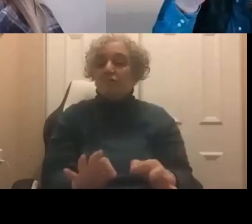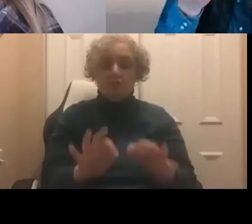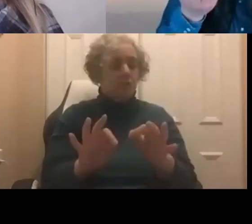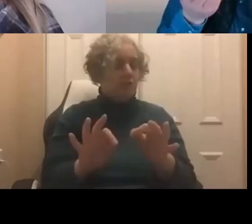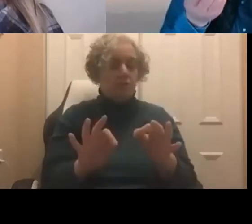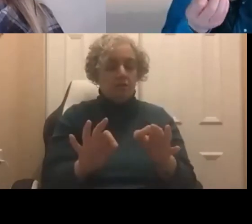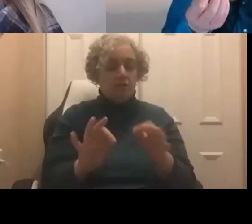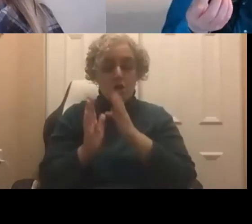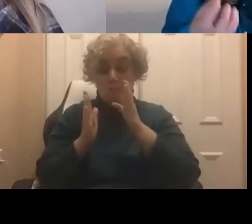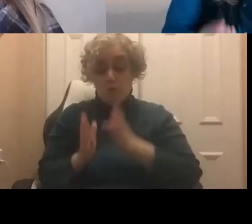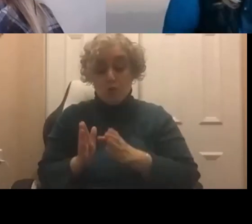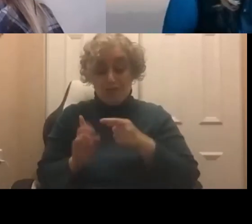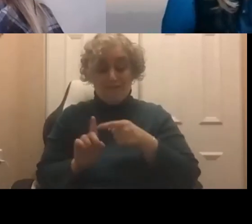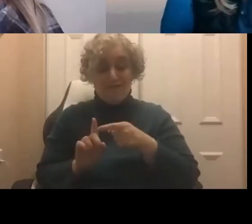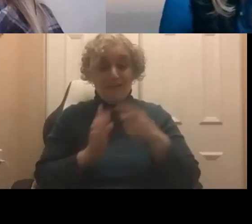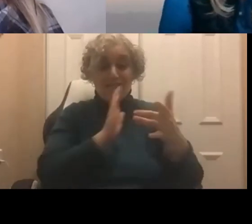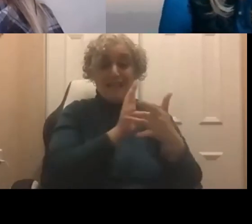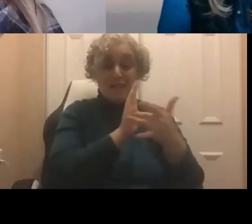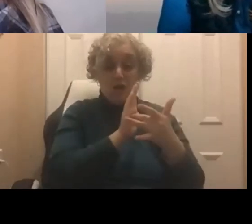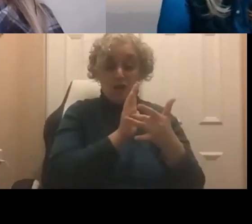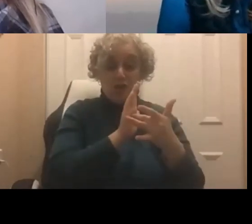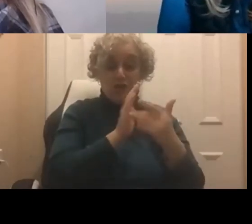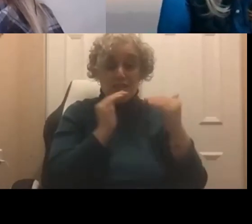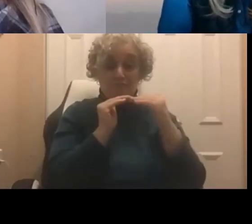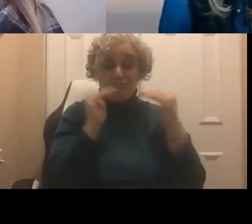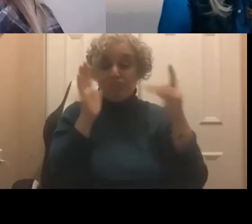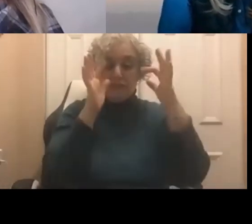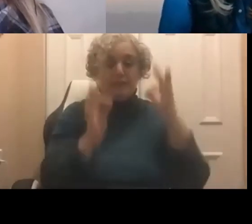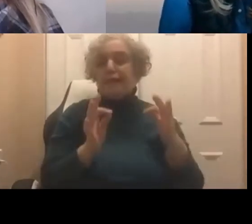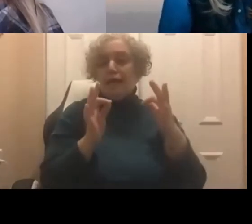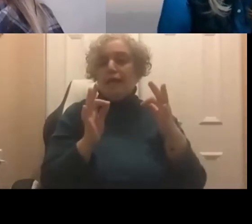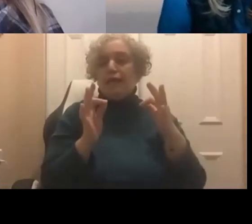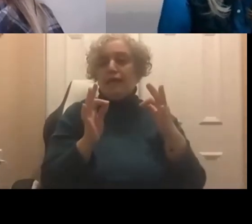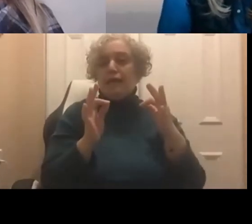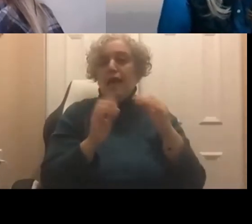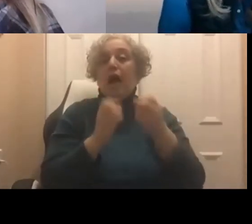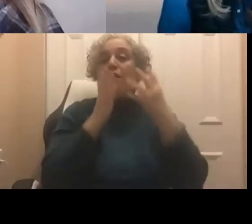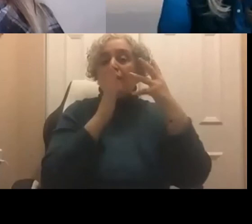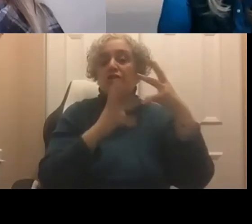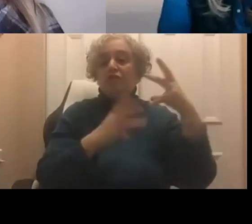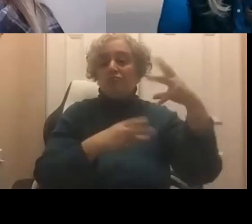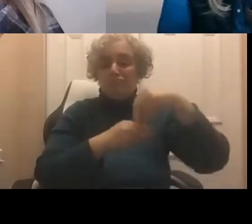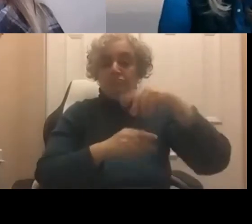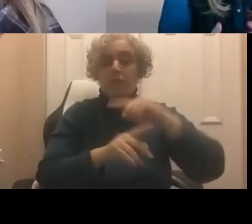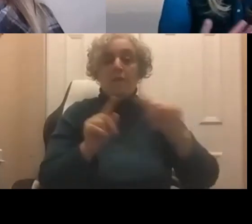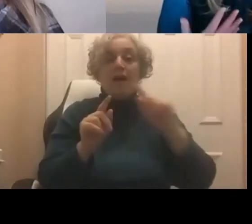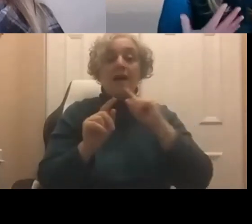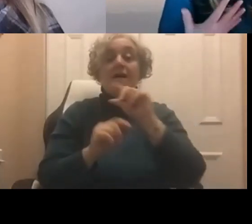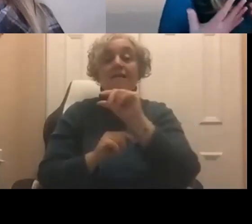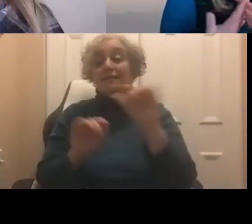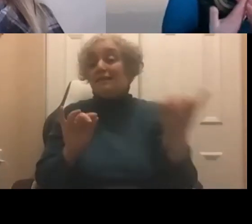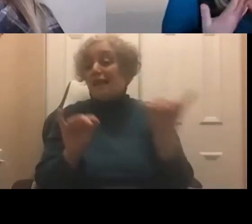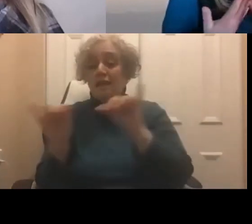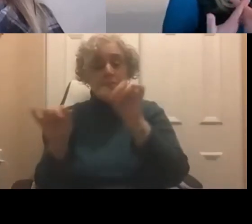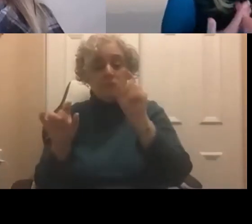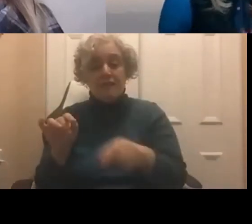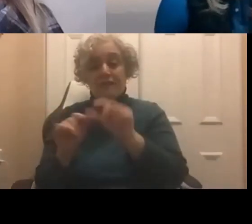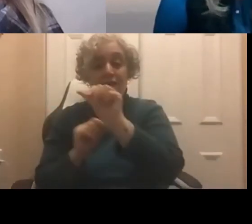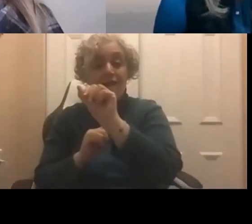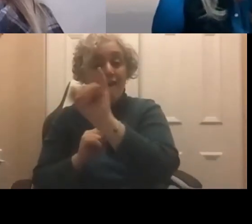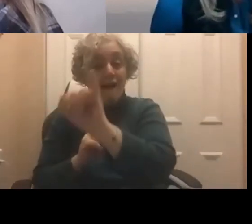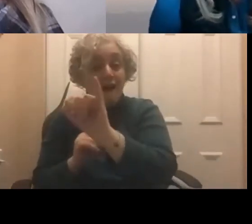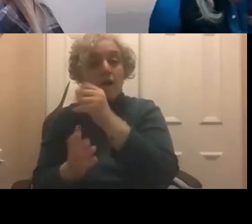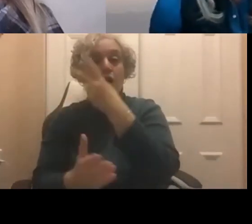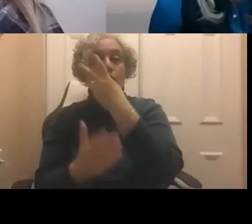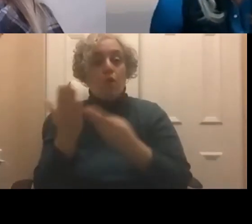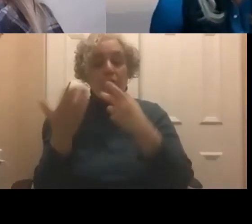person to, you know, tech. And the same can go for AI development, you know, there has to be a hybrid blending